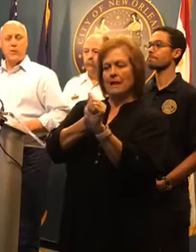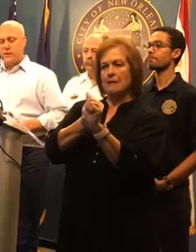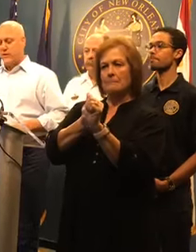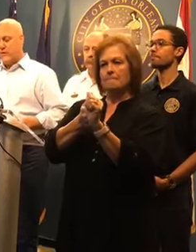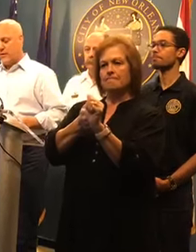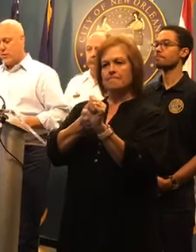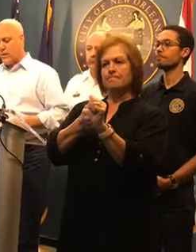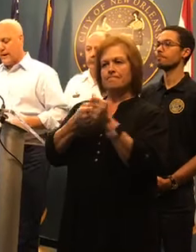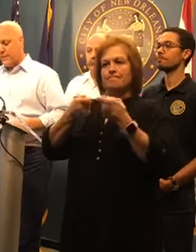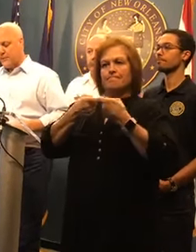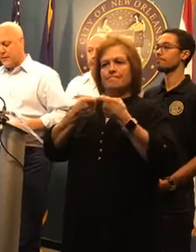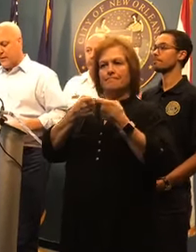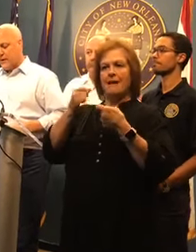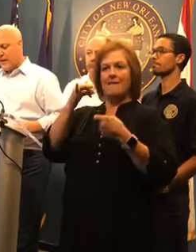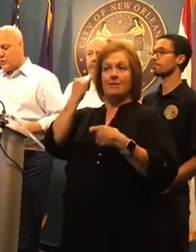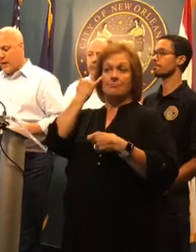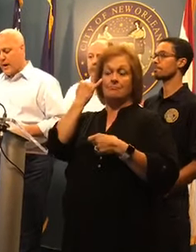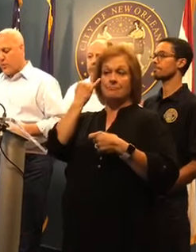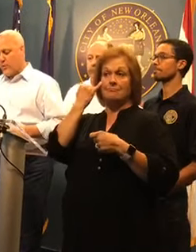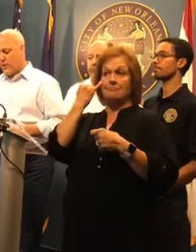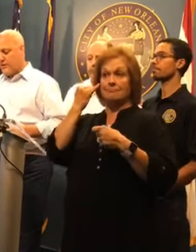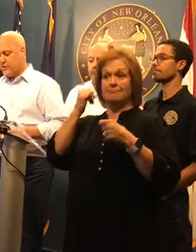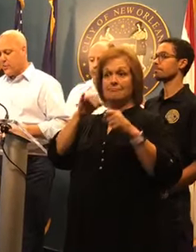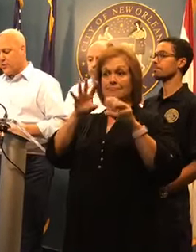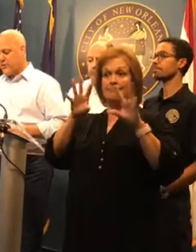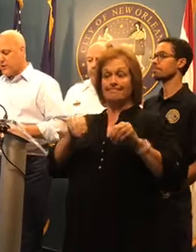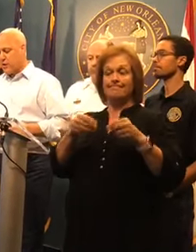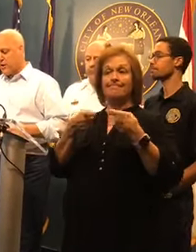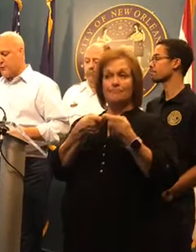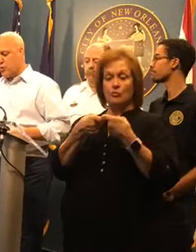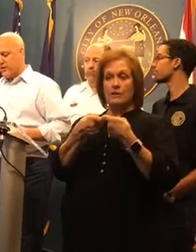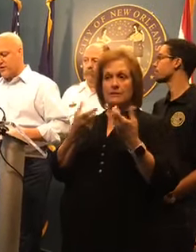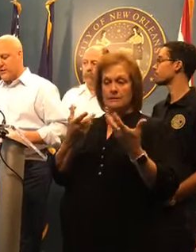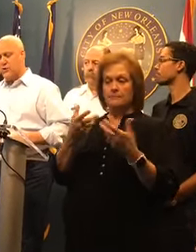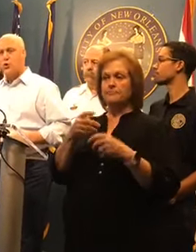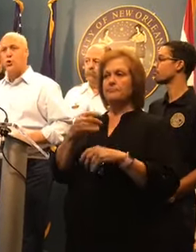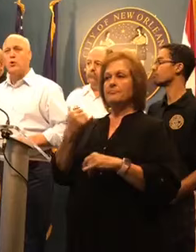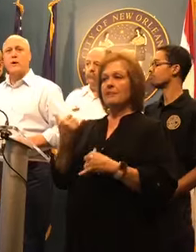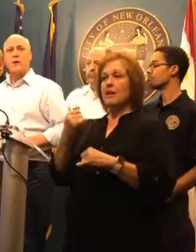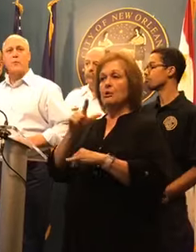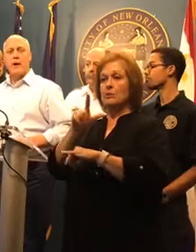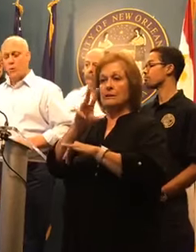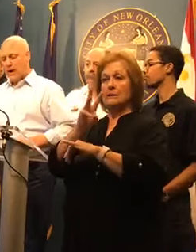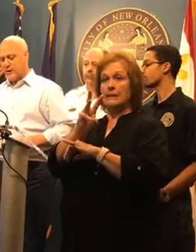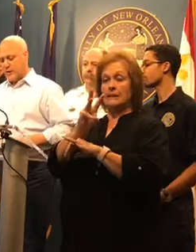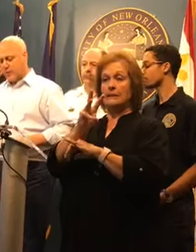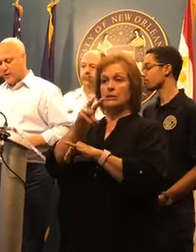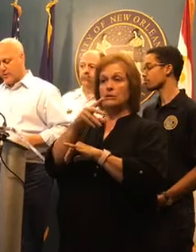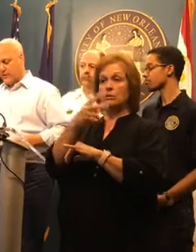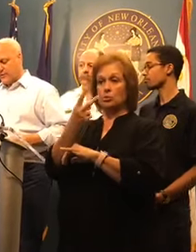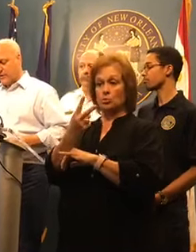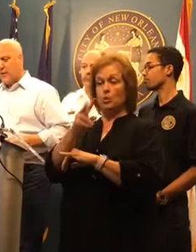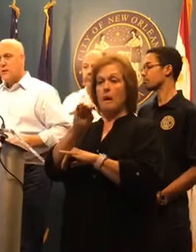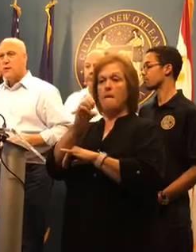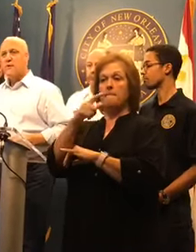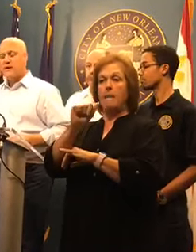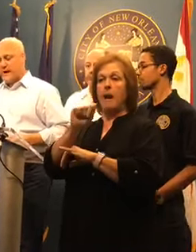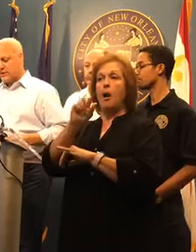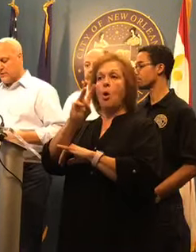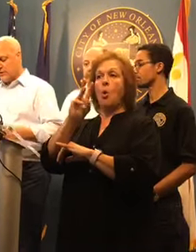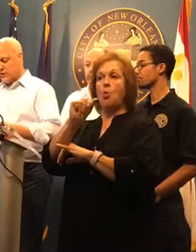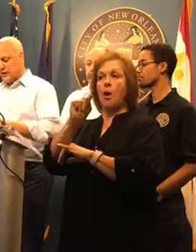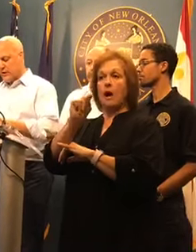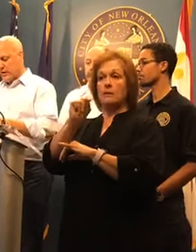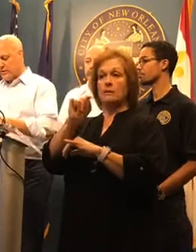power in the event that it went out. That's why we placed an emergency order for 26 2 megawatt generators. The